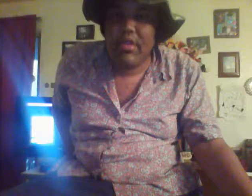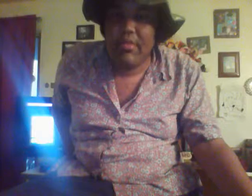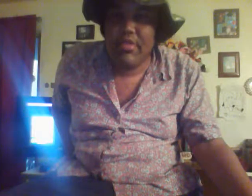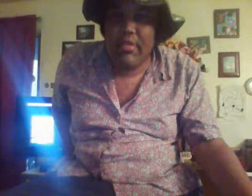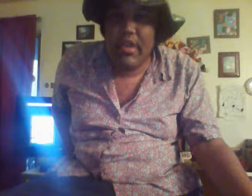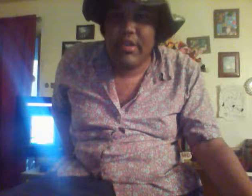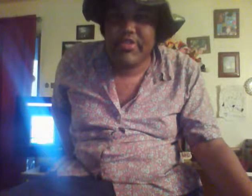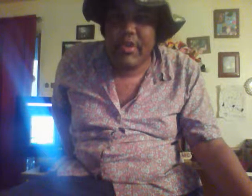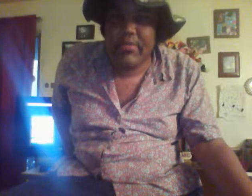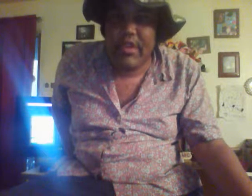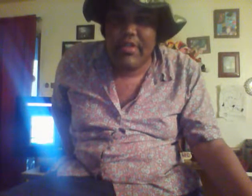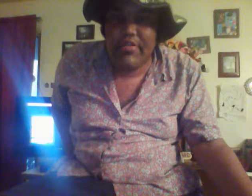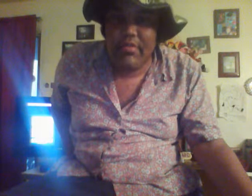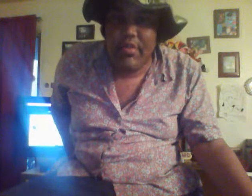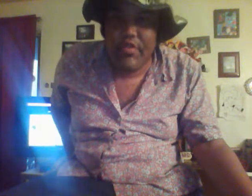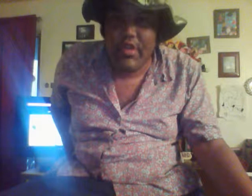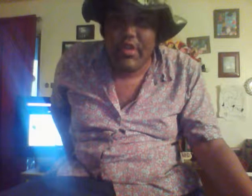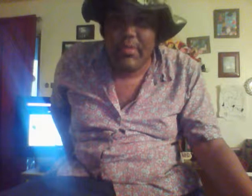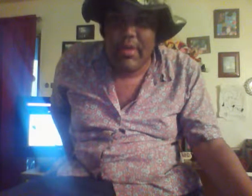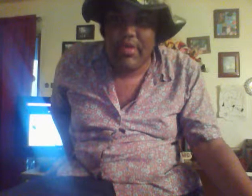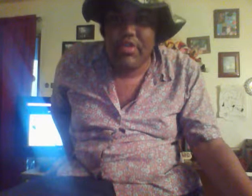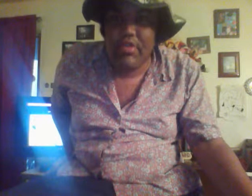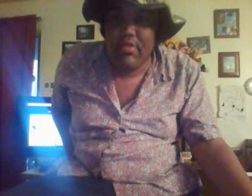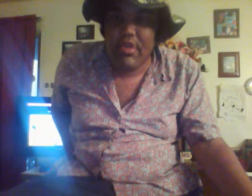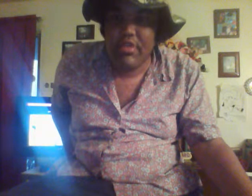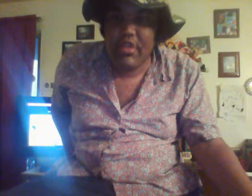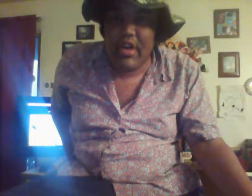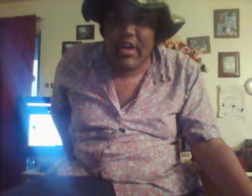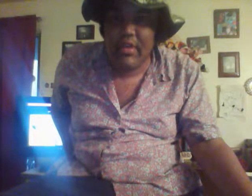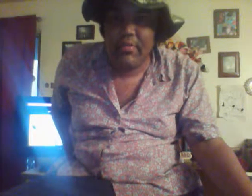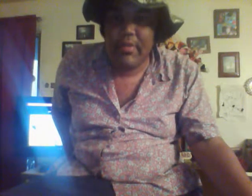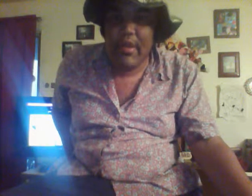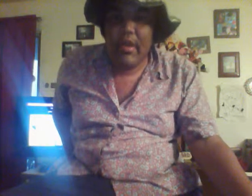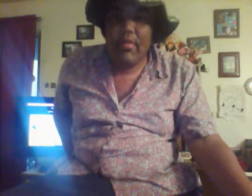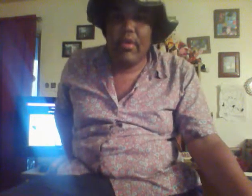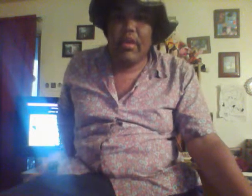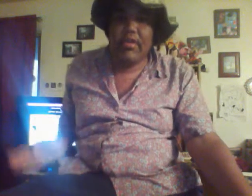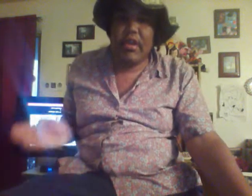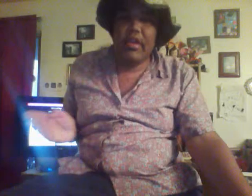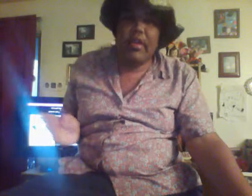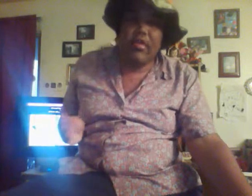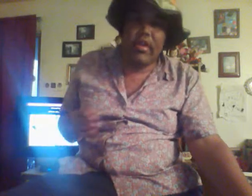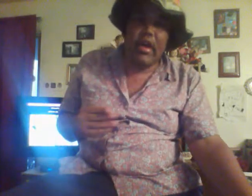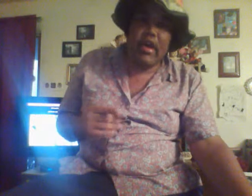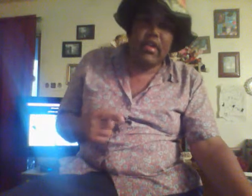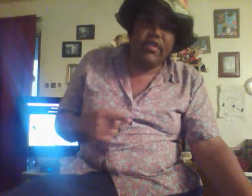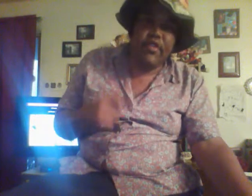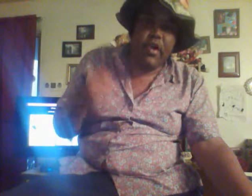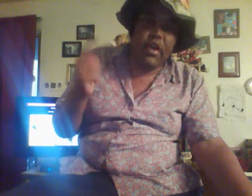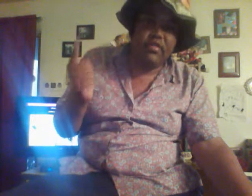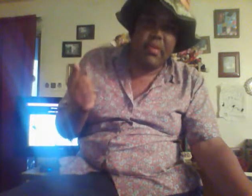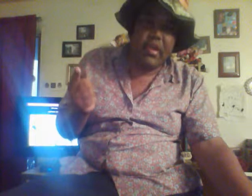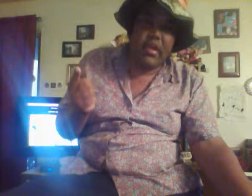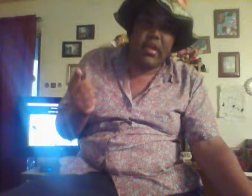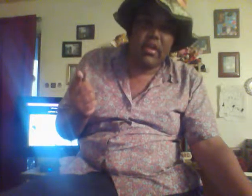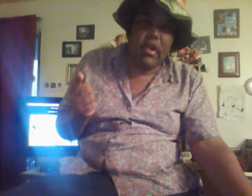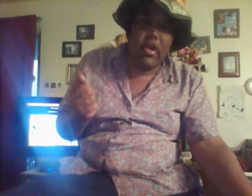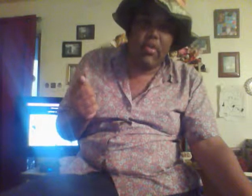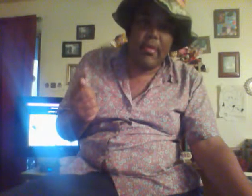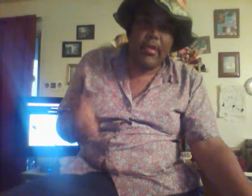anymore... So he jumped off the roof to commit suicide. When he did, he only got as far as being in a coma.